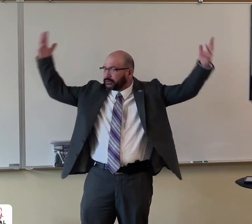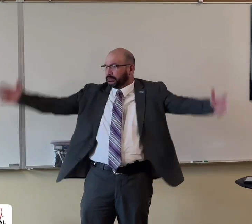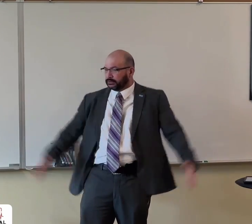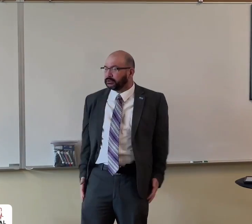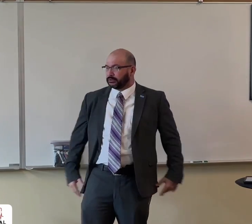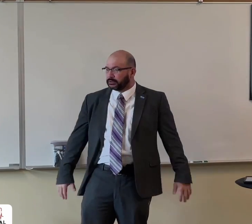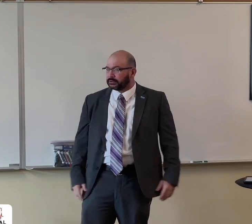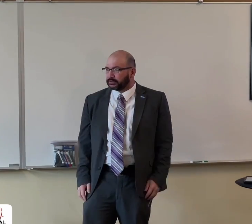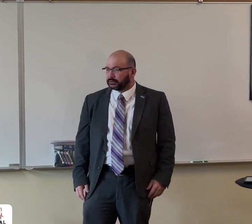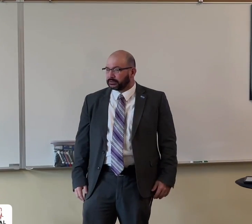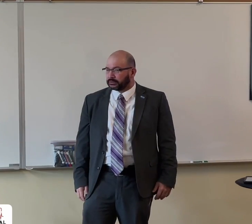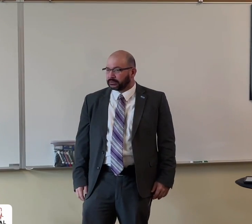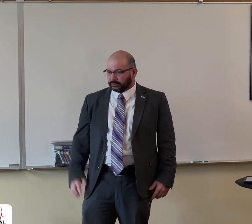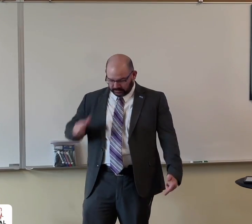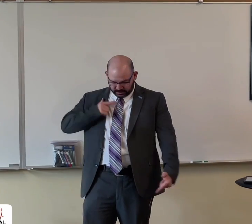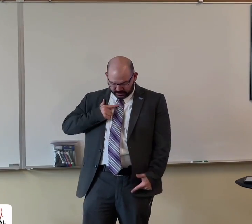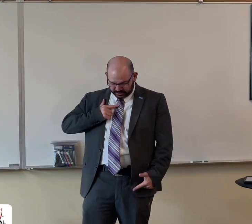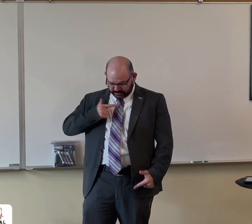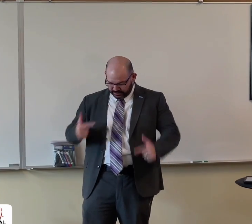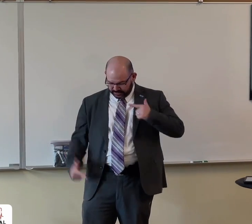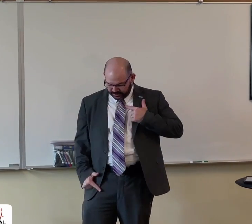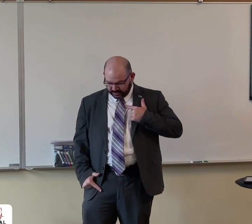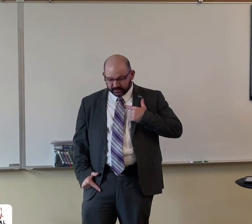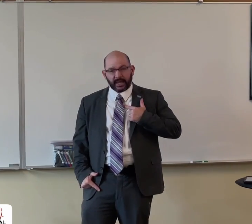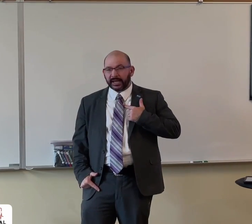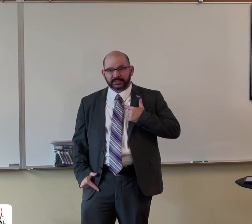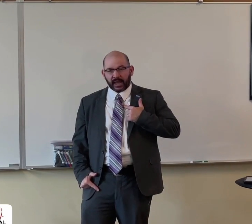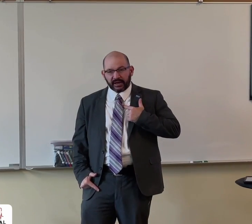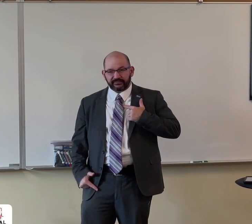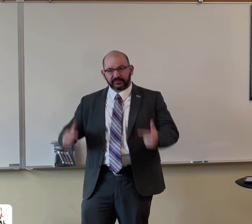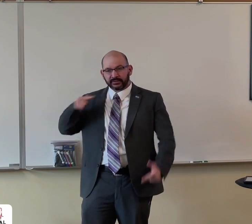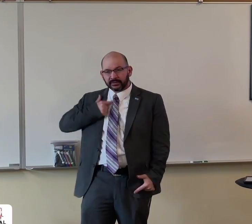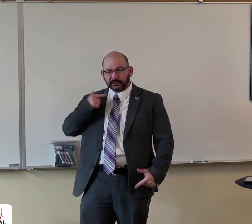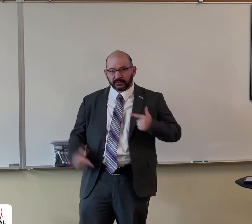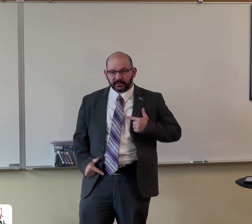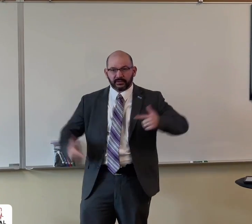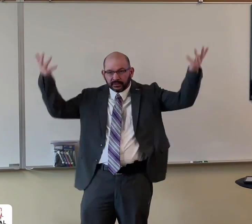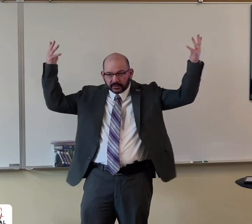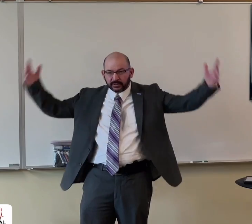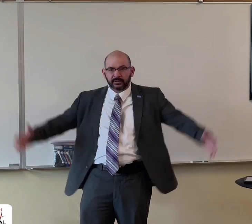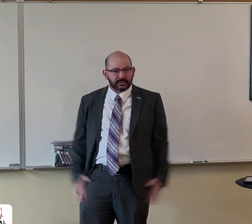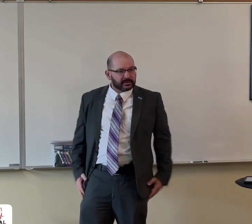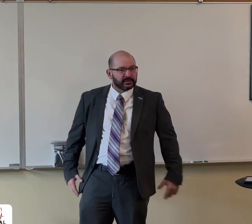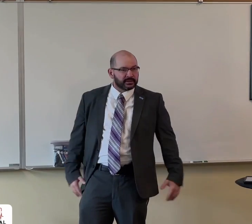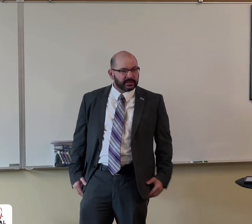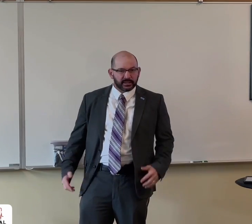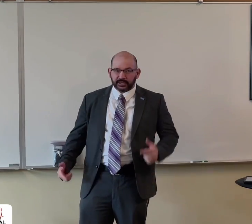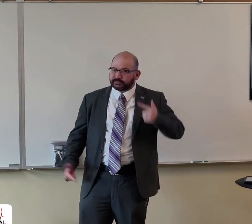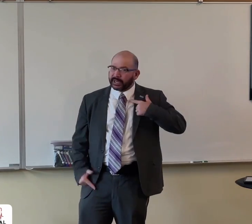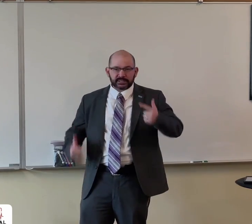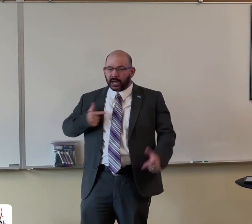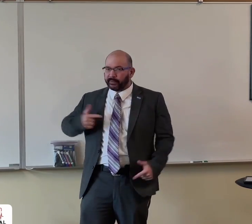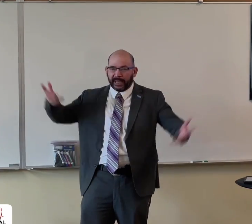It's my, it's me, my, mine. That's life. That's life. Okay, I. It's messed up, man.